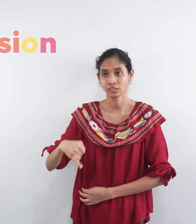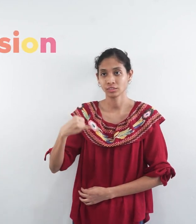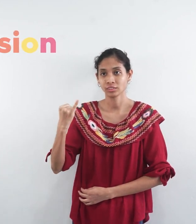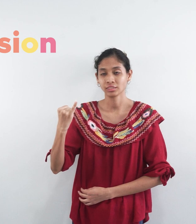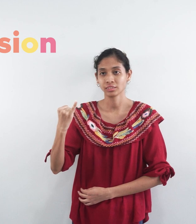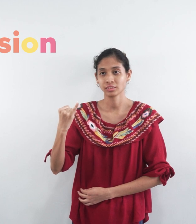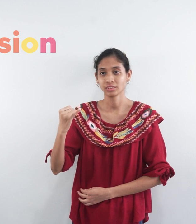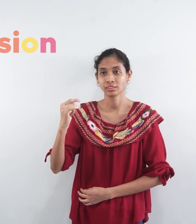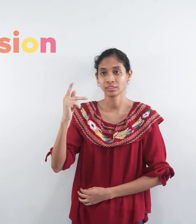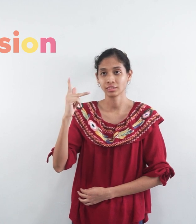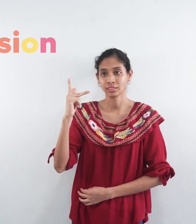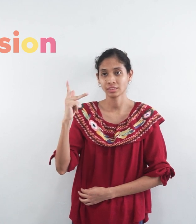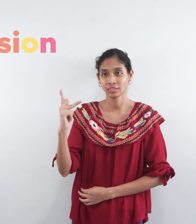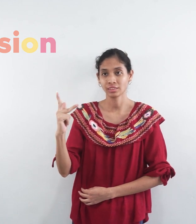J, K.